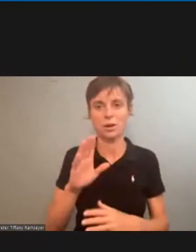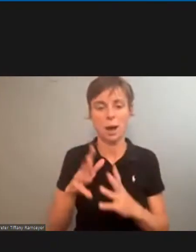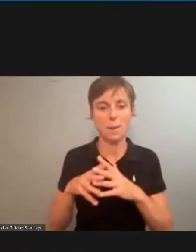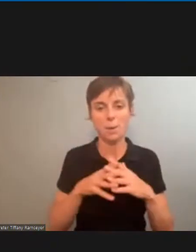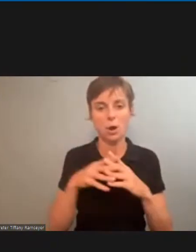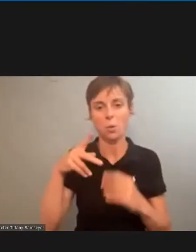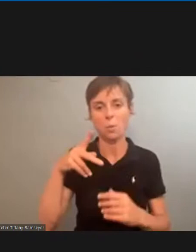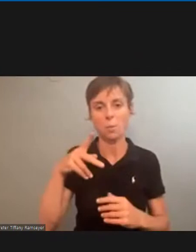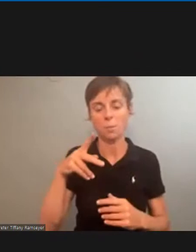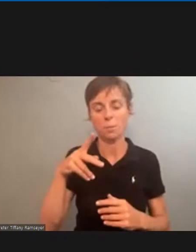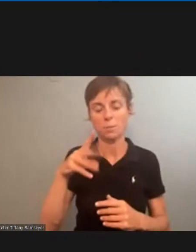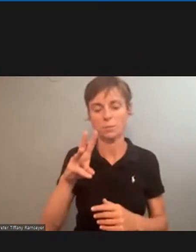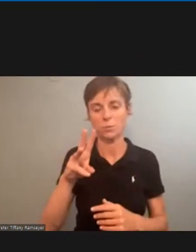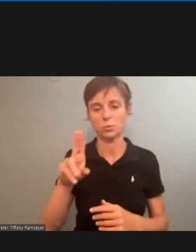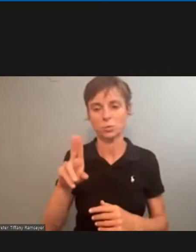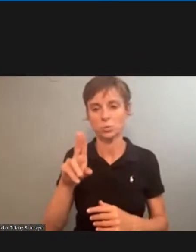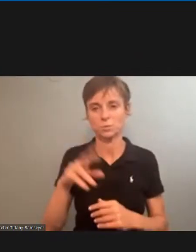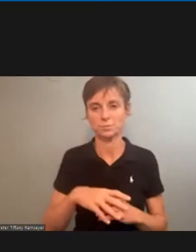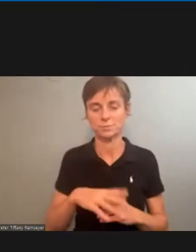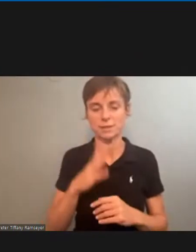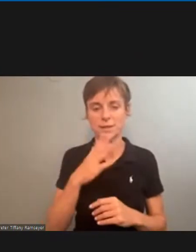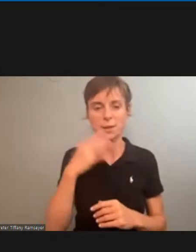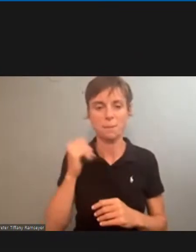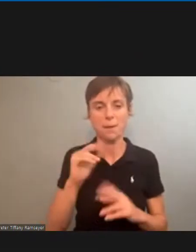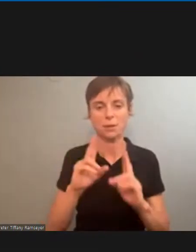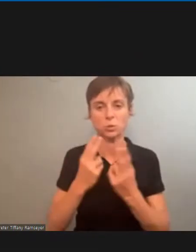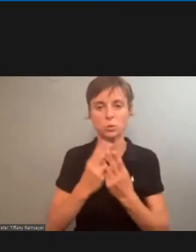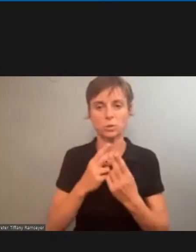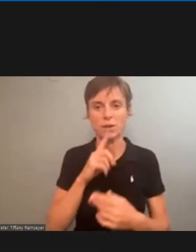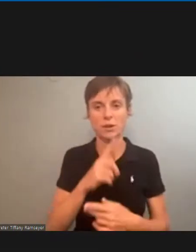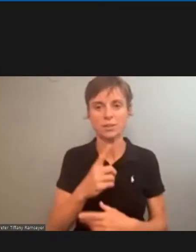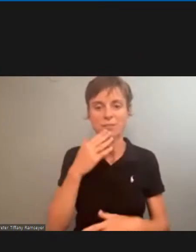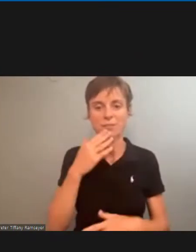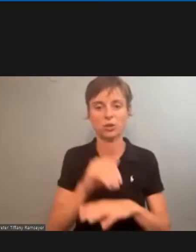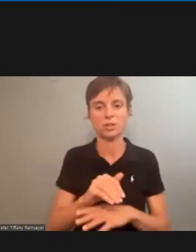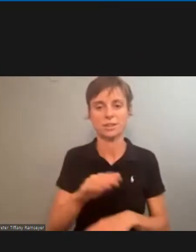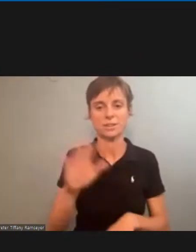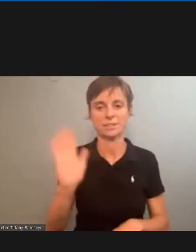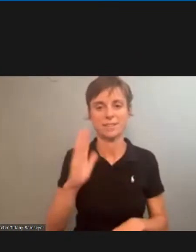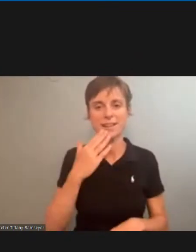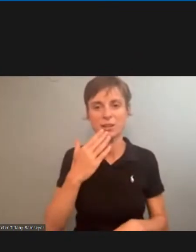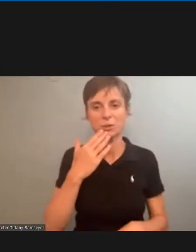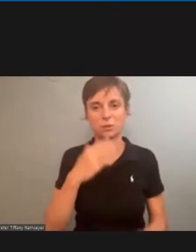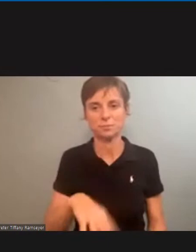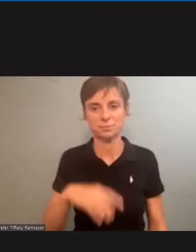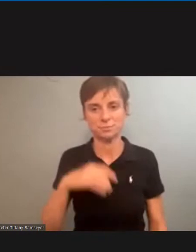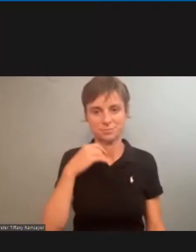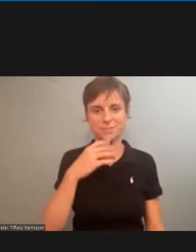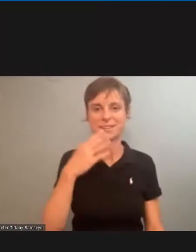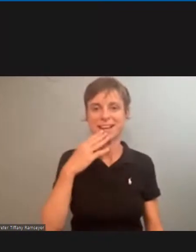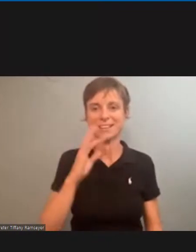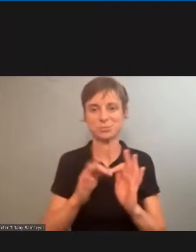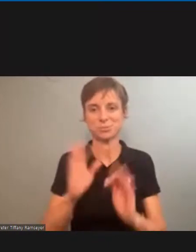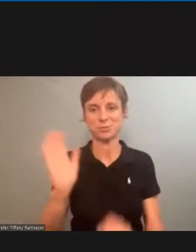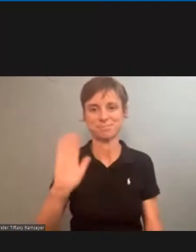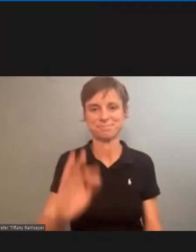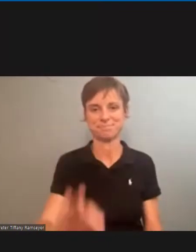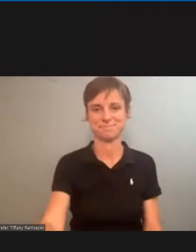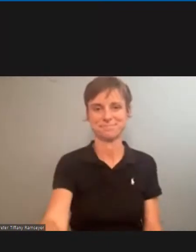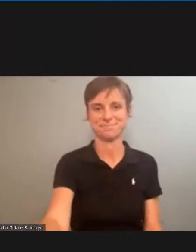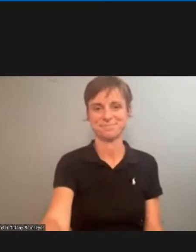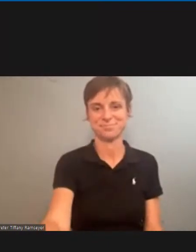postal workers union the greatest union there is have a good night and thank you thanks interpreter good night